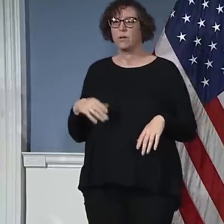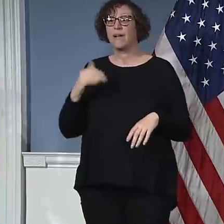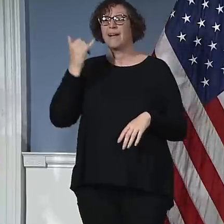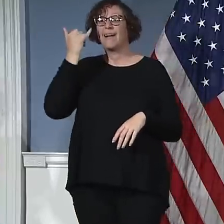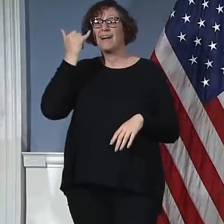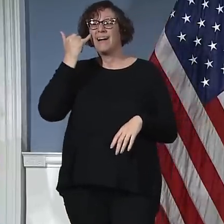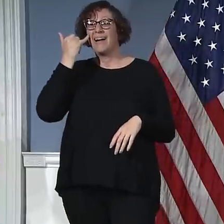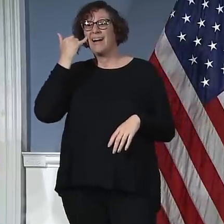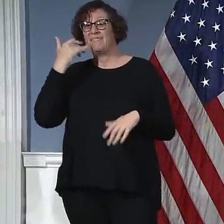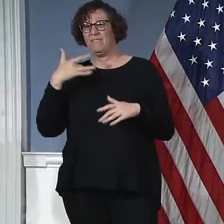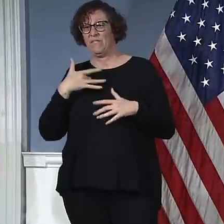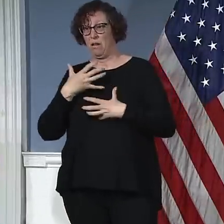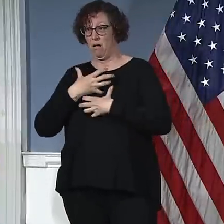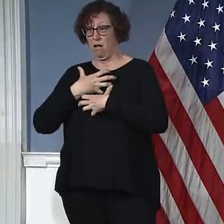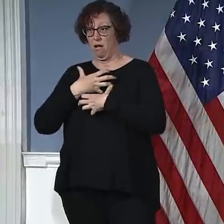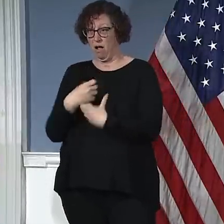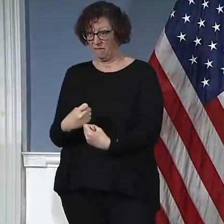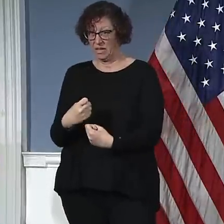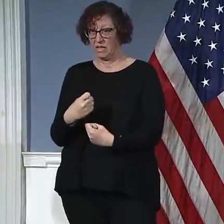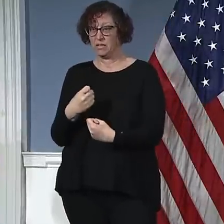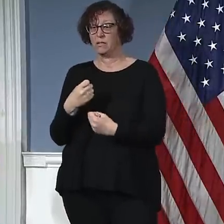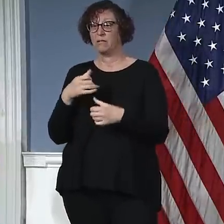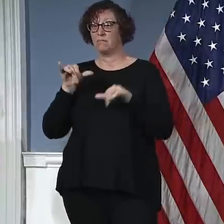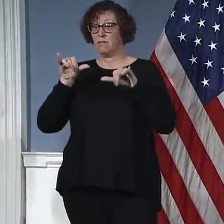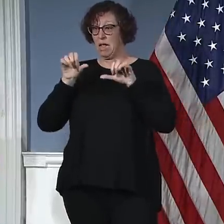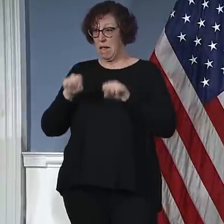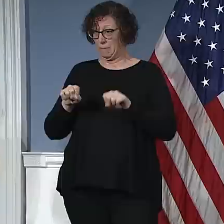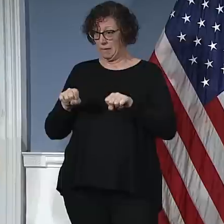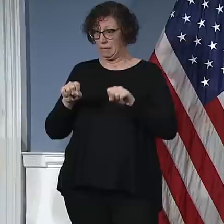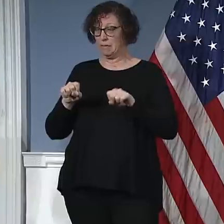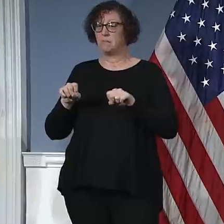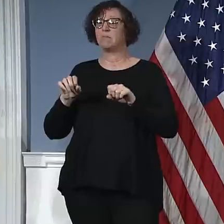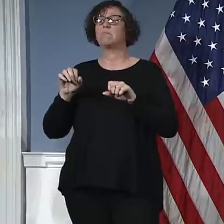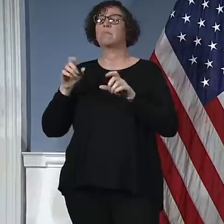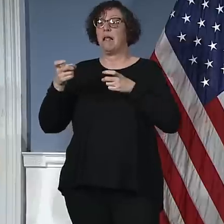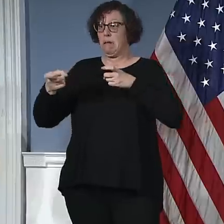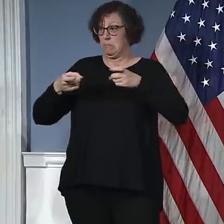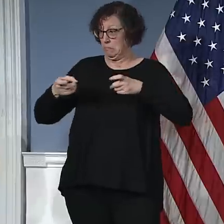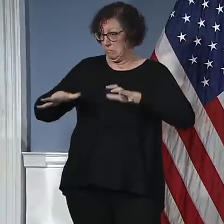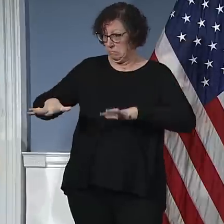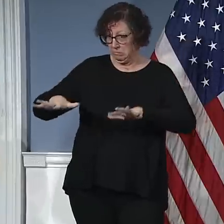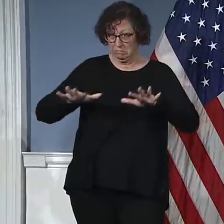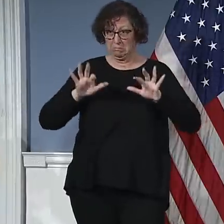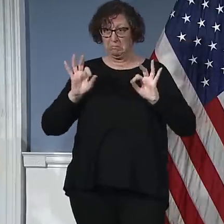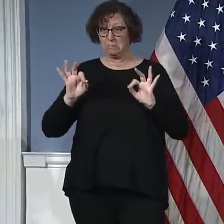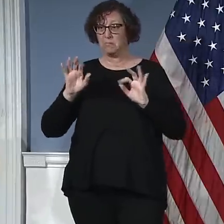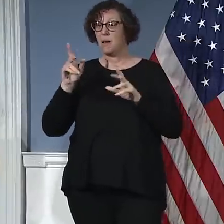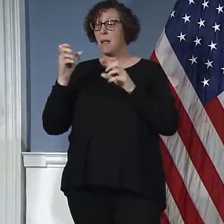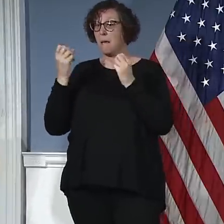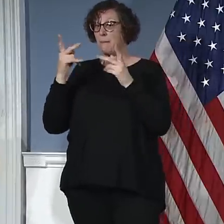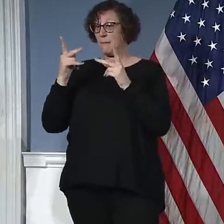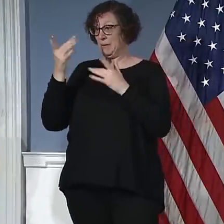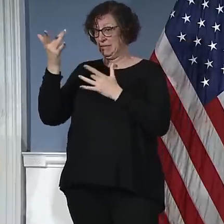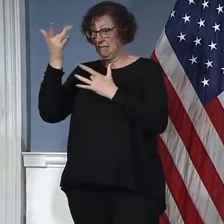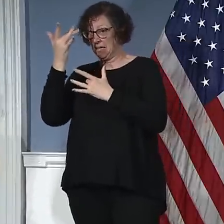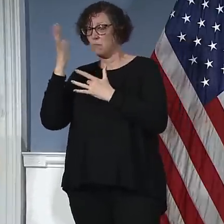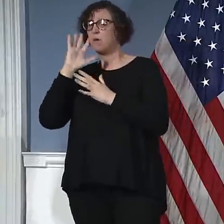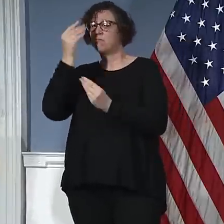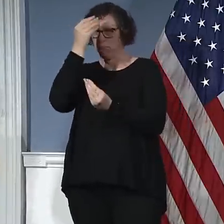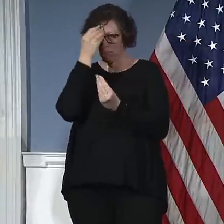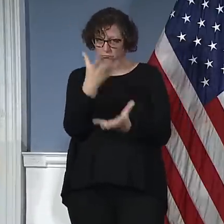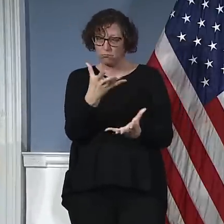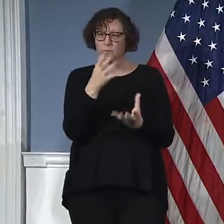will say that too. If we're not confident in any particular place, I will say that. But I'm not doing a running count. It's just not